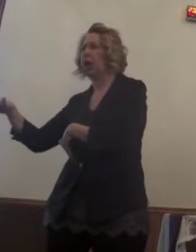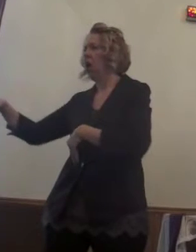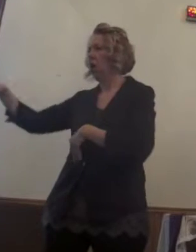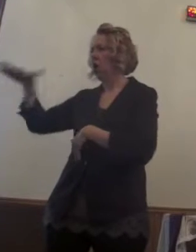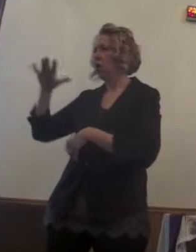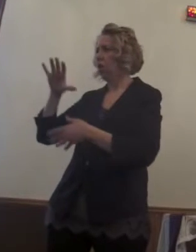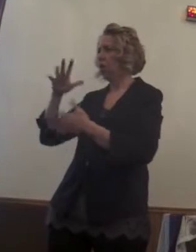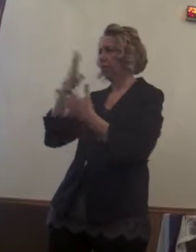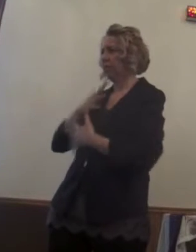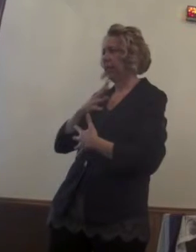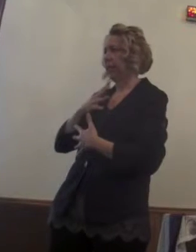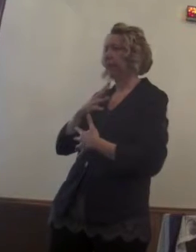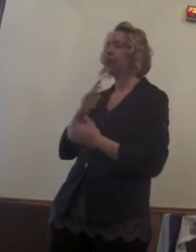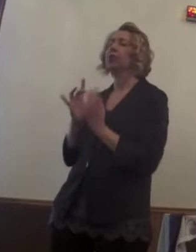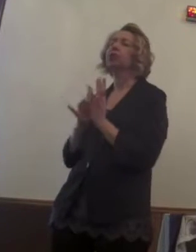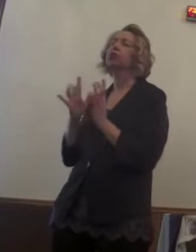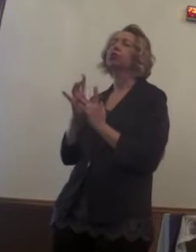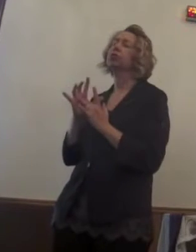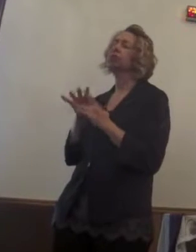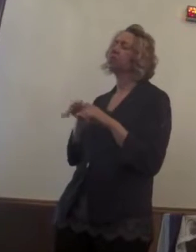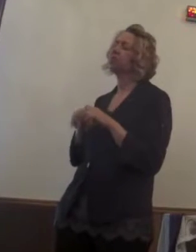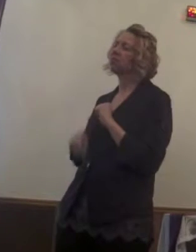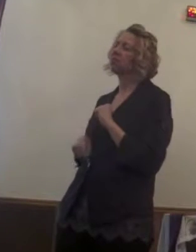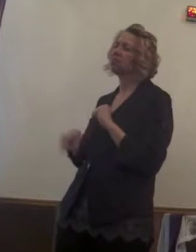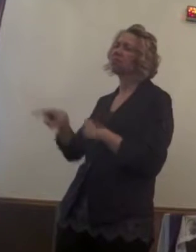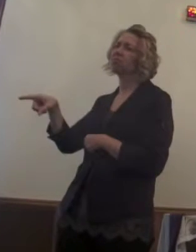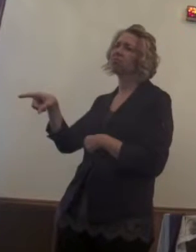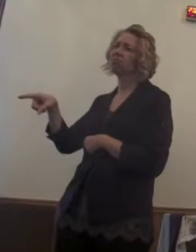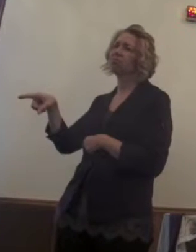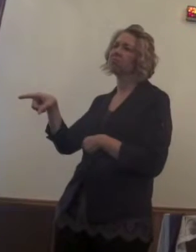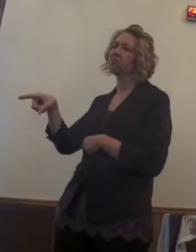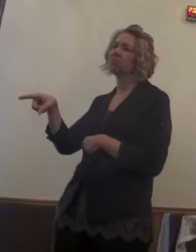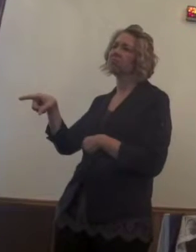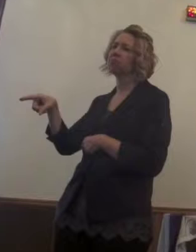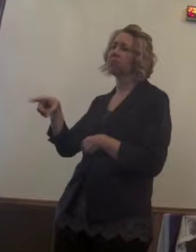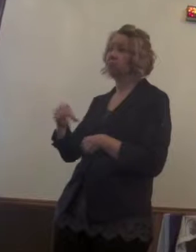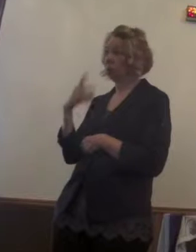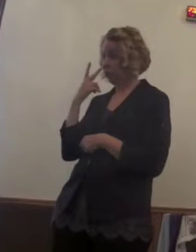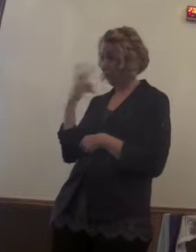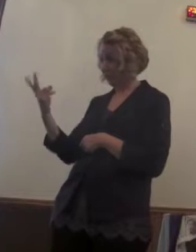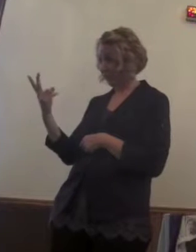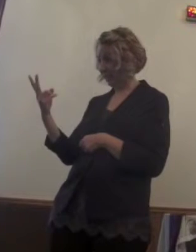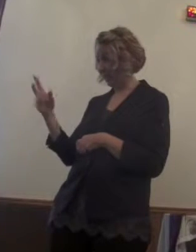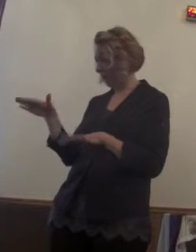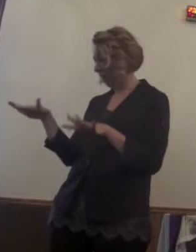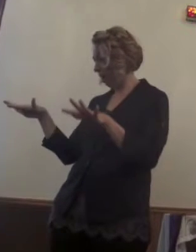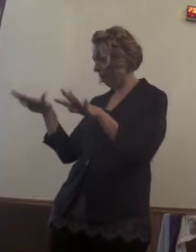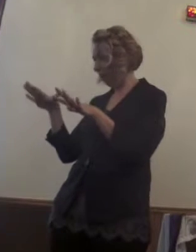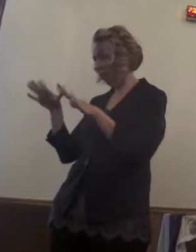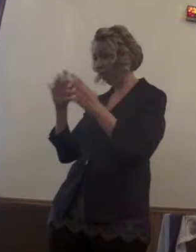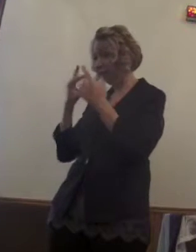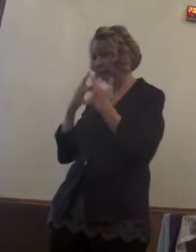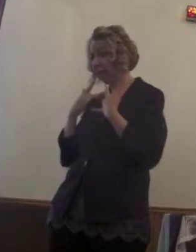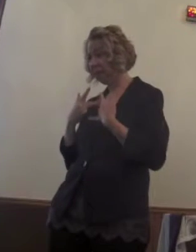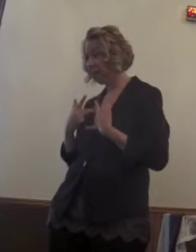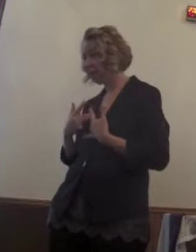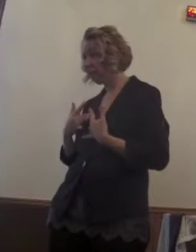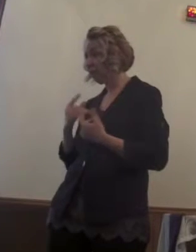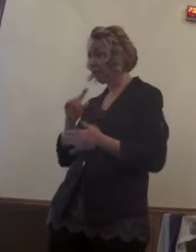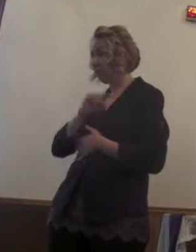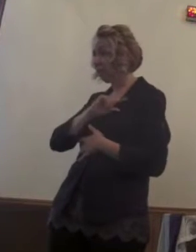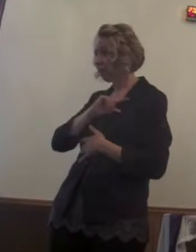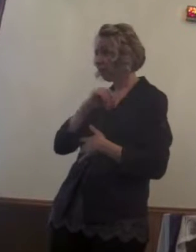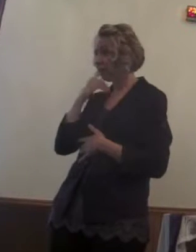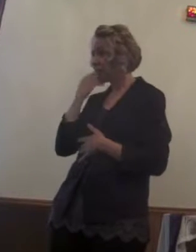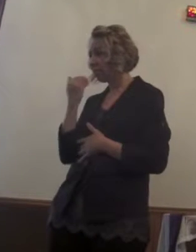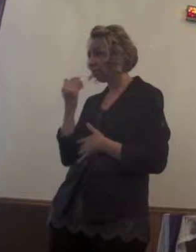Christ sheds the tears because of the pain that brings in seeing the deadly and painful effects that sin has on